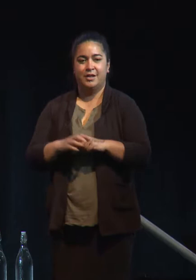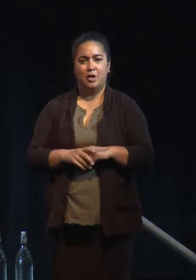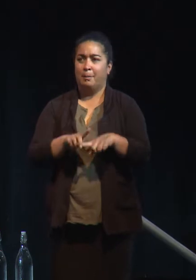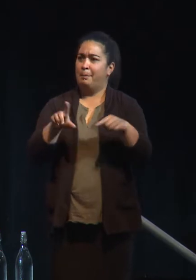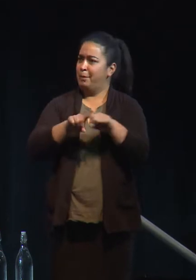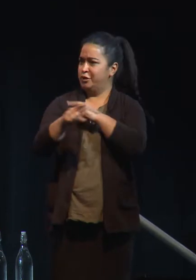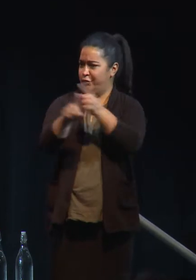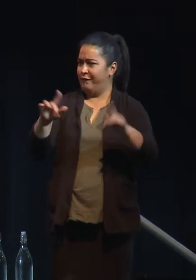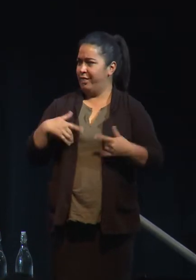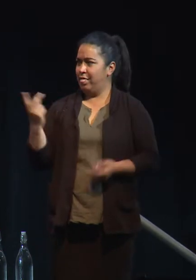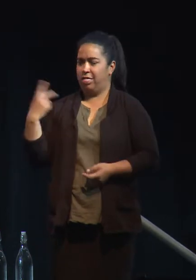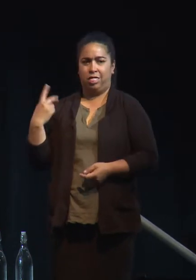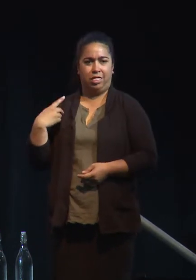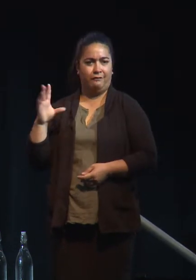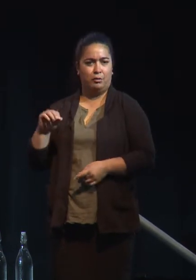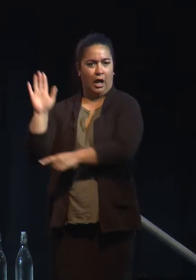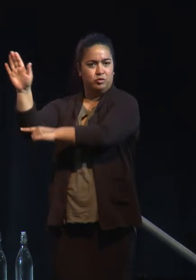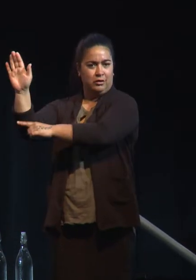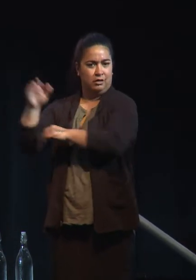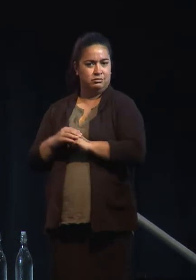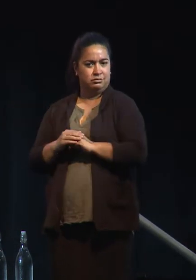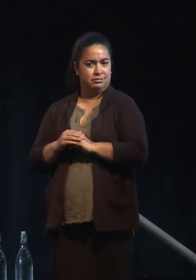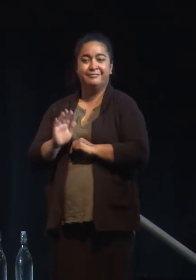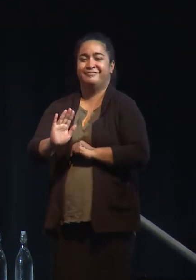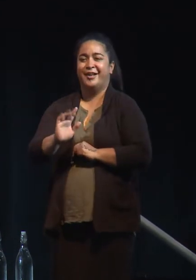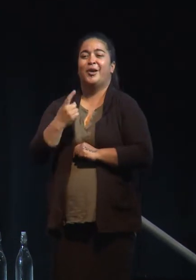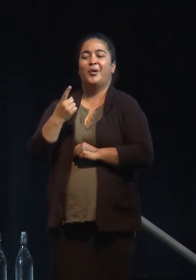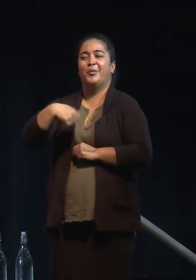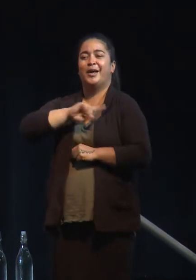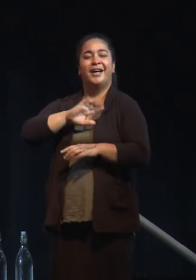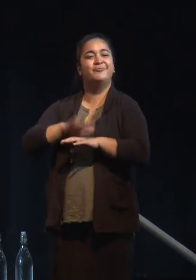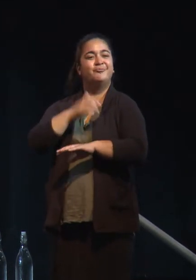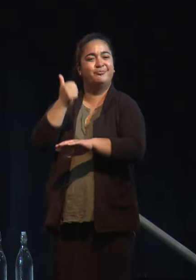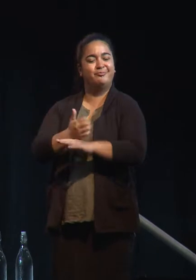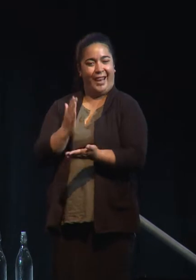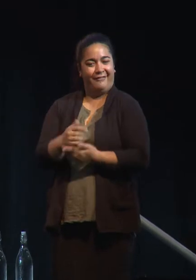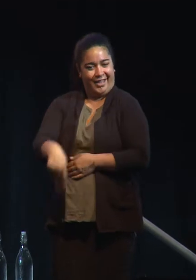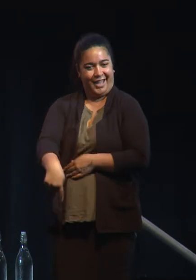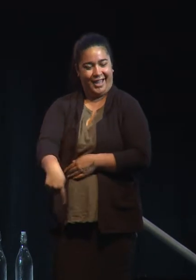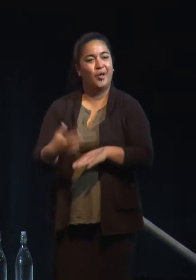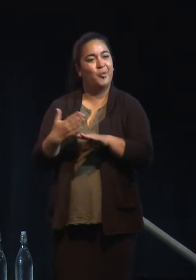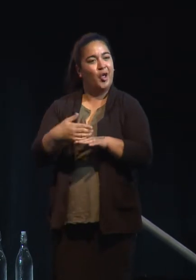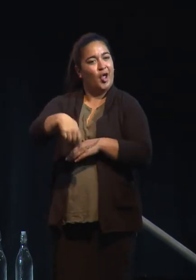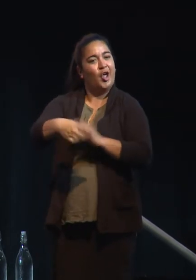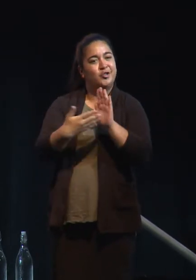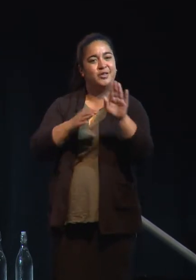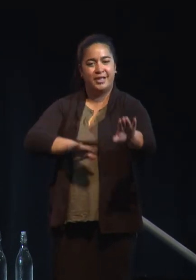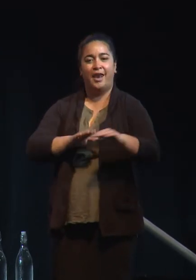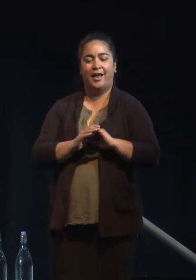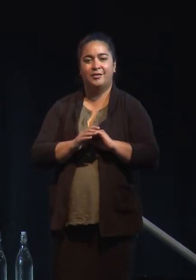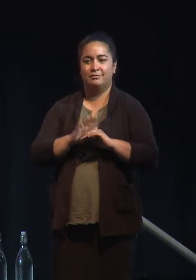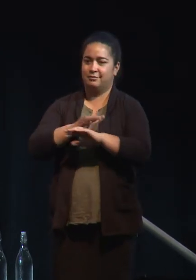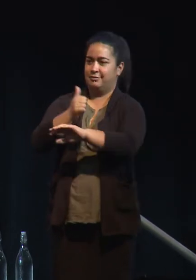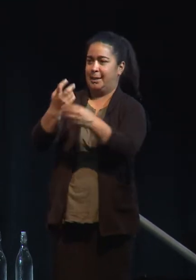outsiders but we have actually made New Zealand our home and we're now residents and we're working here and we have businesses